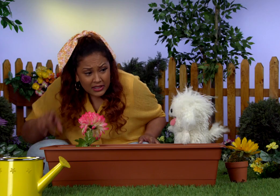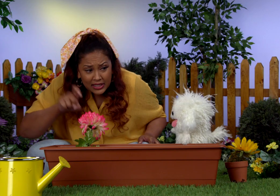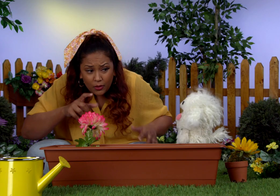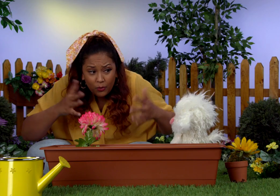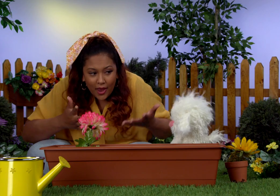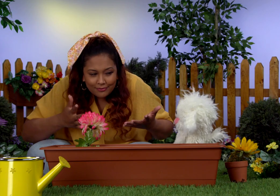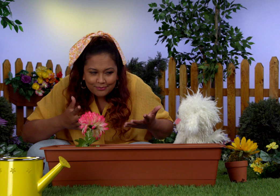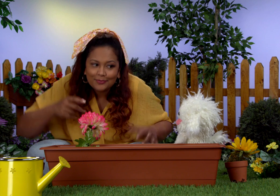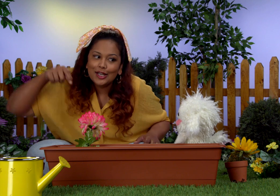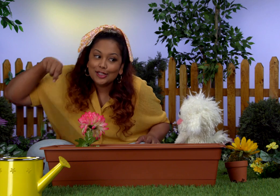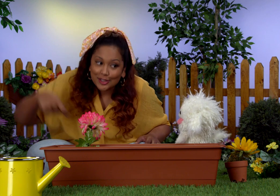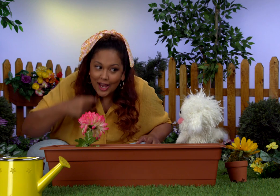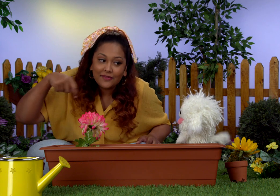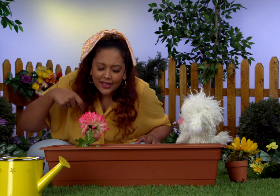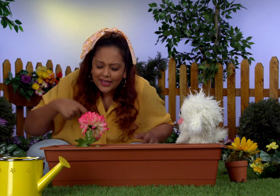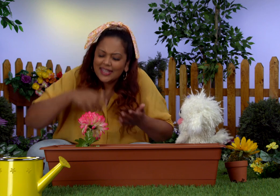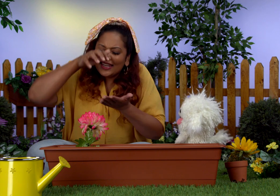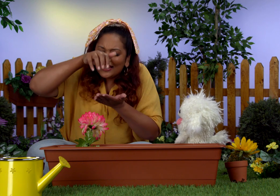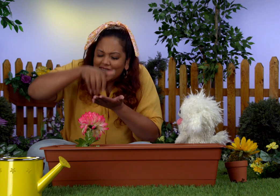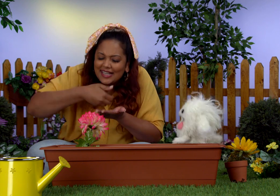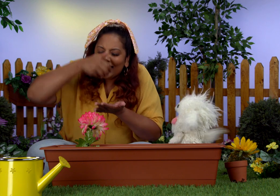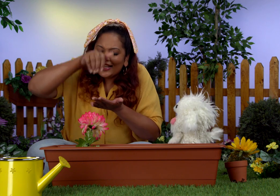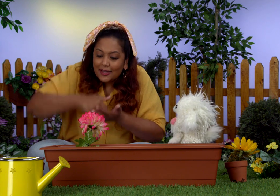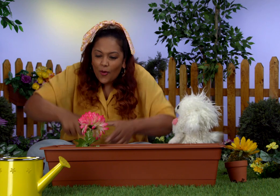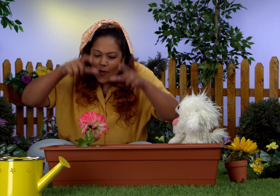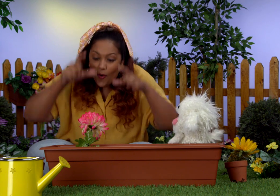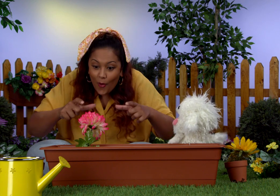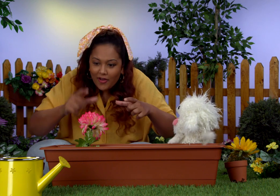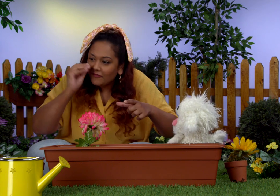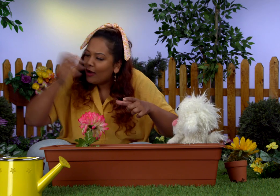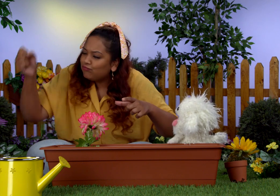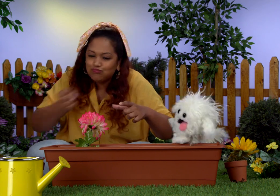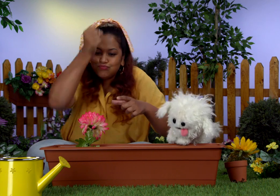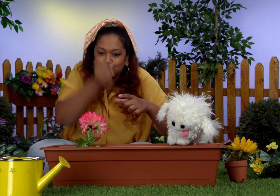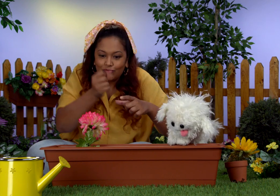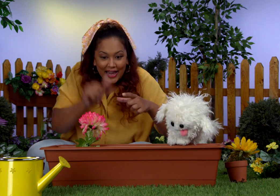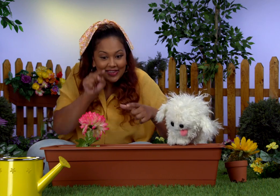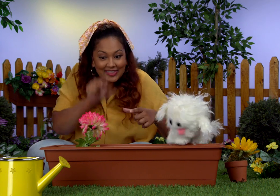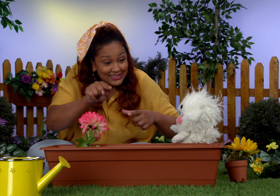We need a shovel to help us dig a hole for the flower. Like this.